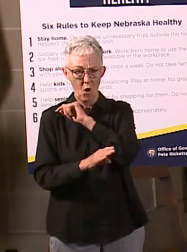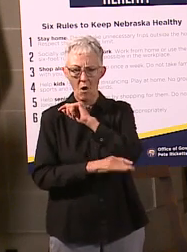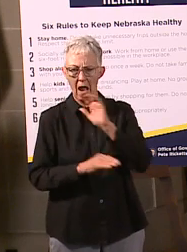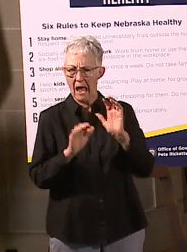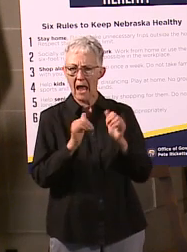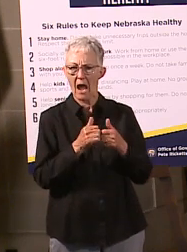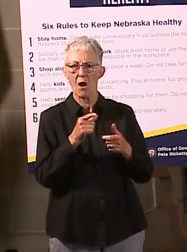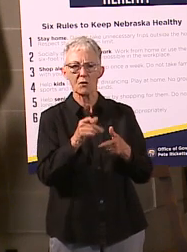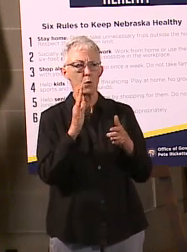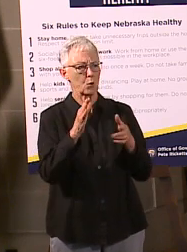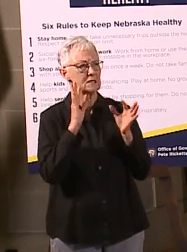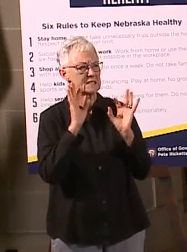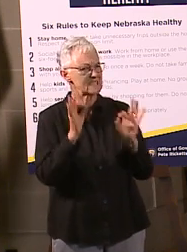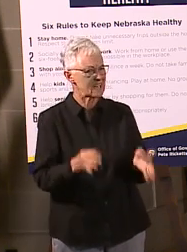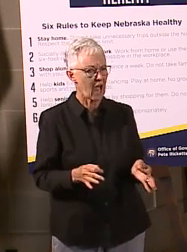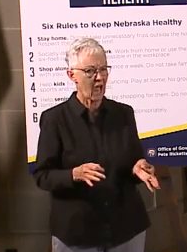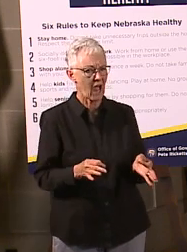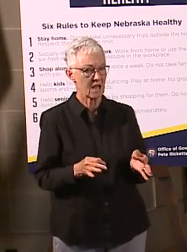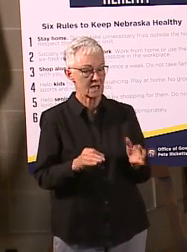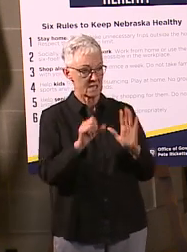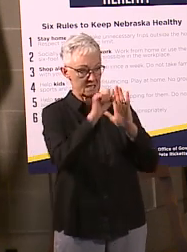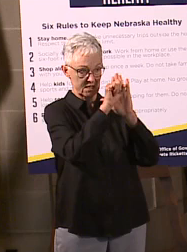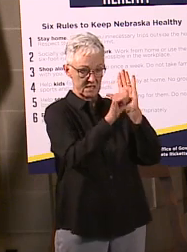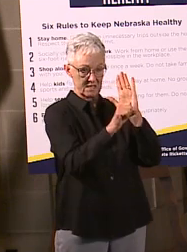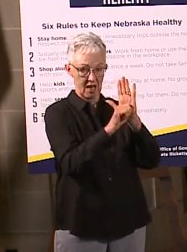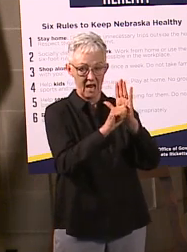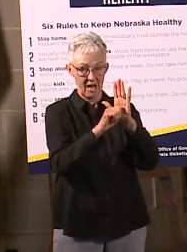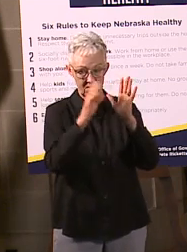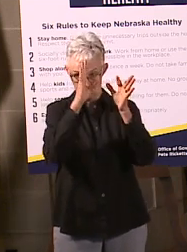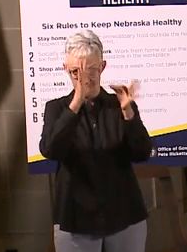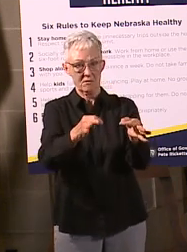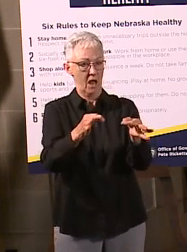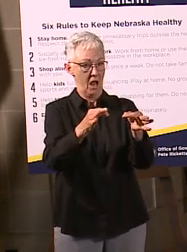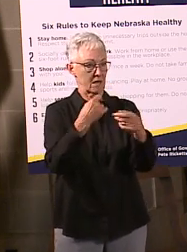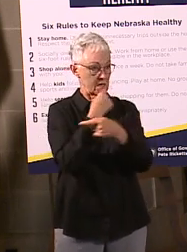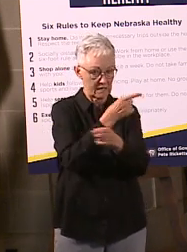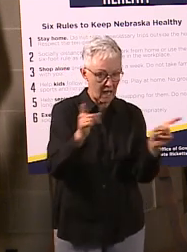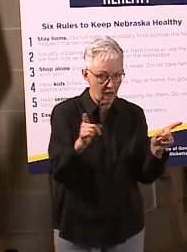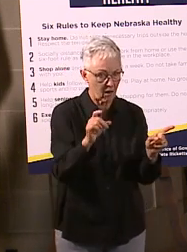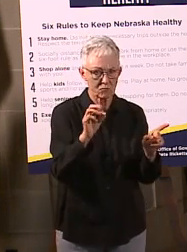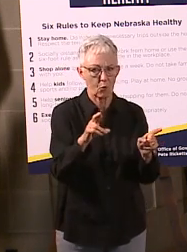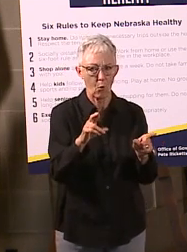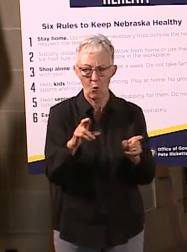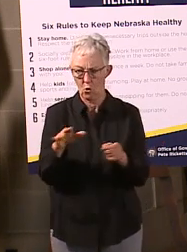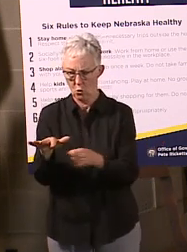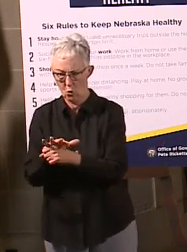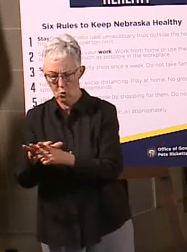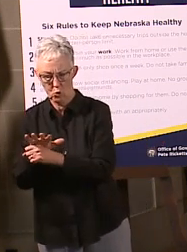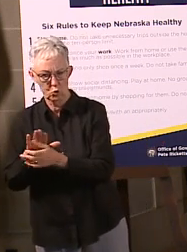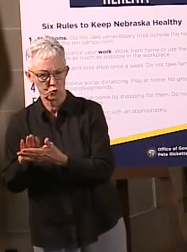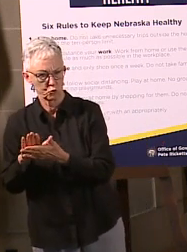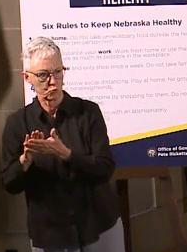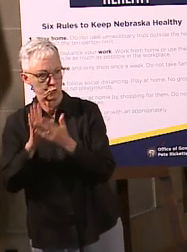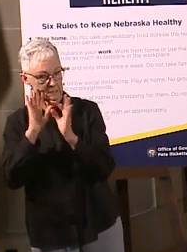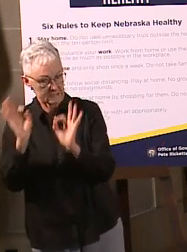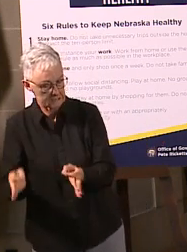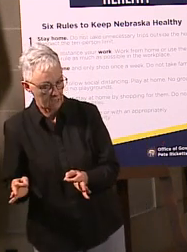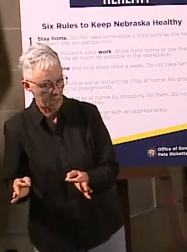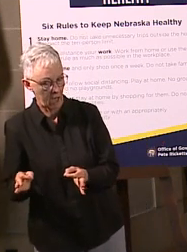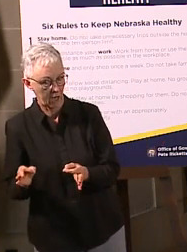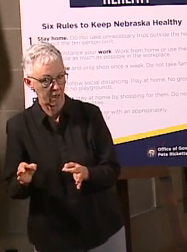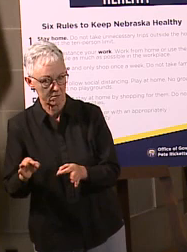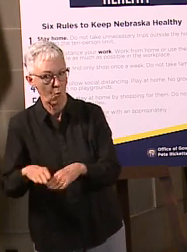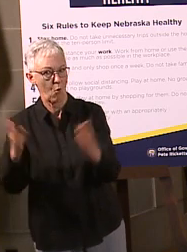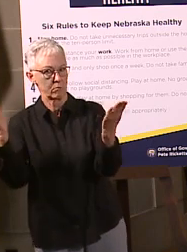We've been working very collaboratively on this. So, again, that's the way we try to approach all this, Joe, is to try and work collaboratively together. So, to bring people in